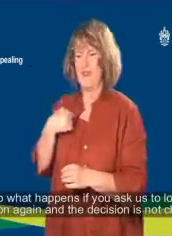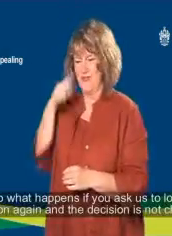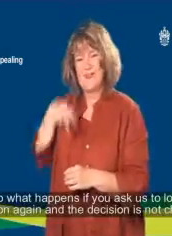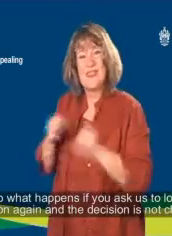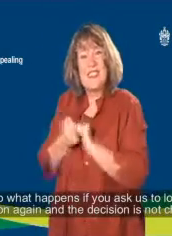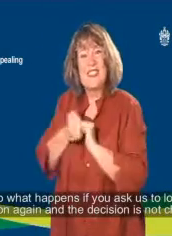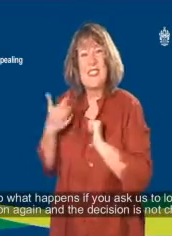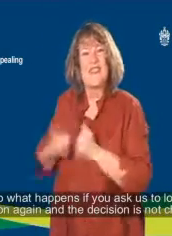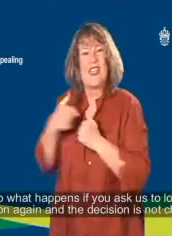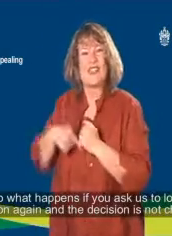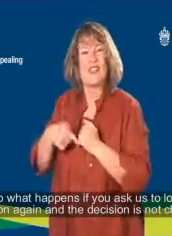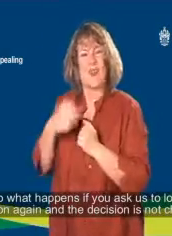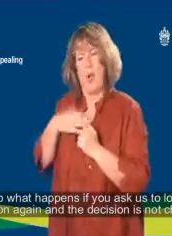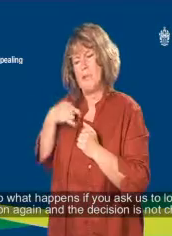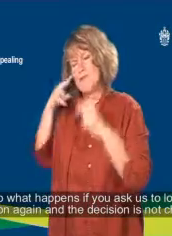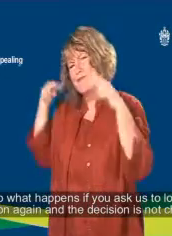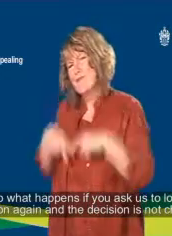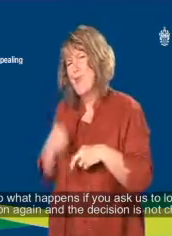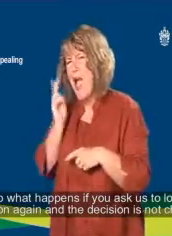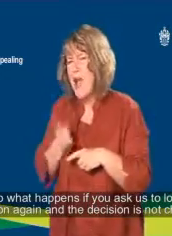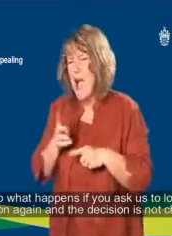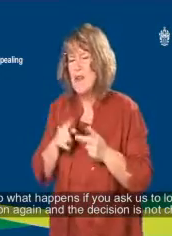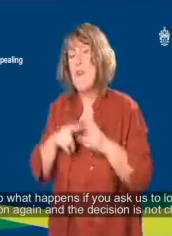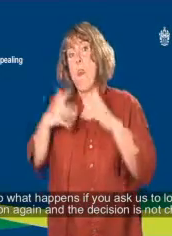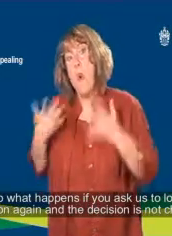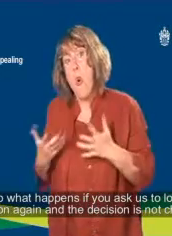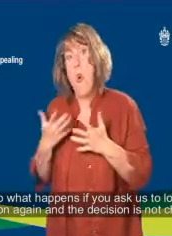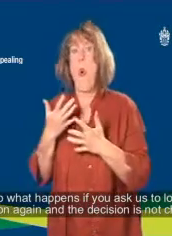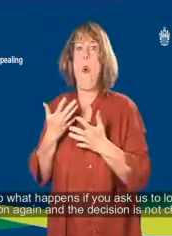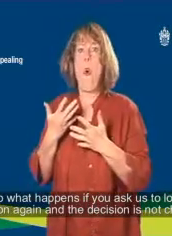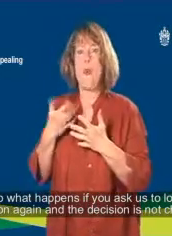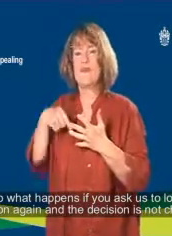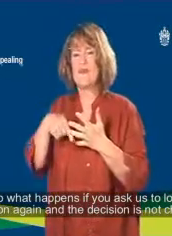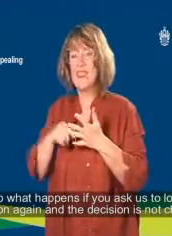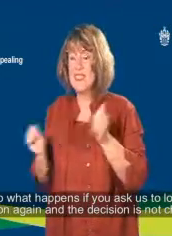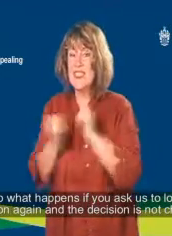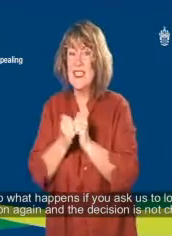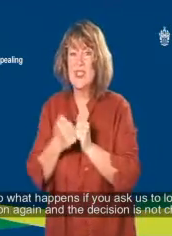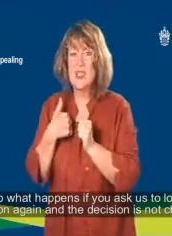OK, so what happens if you ask us to look at the decision again and the decision is not changed?